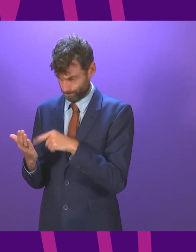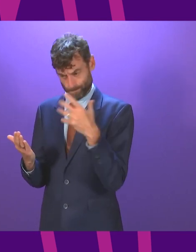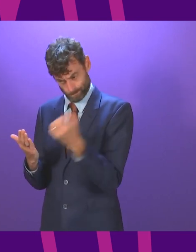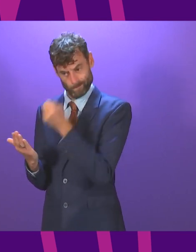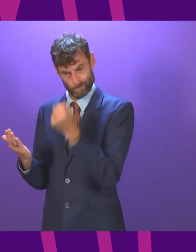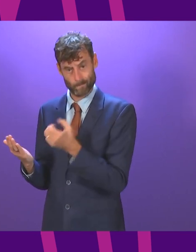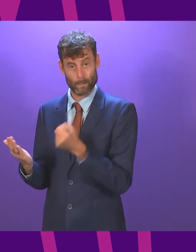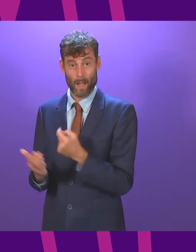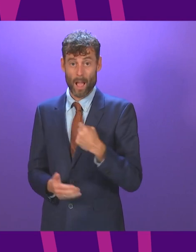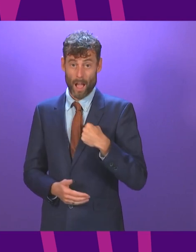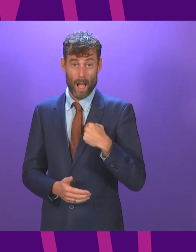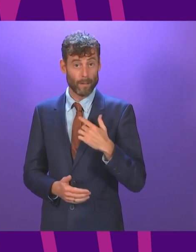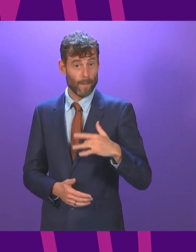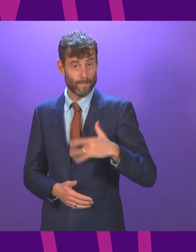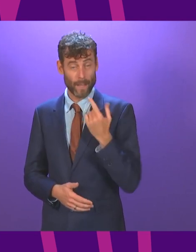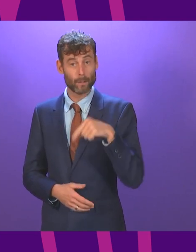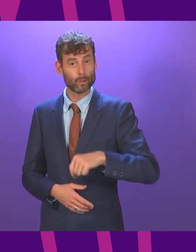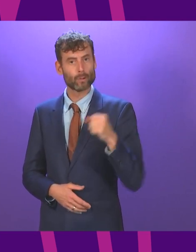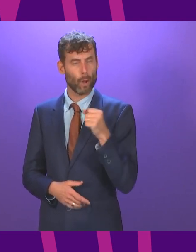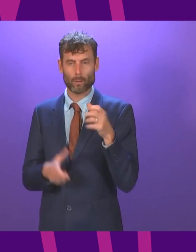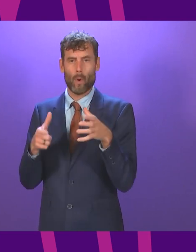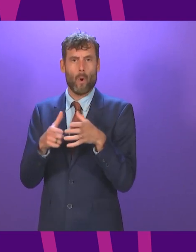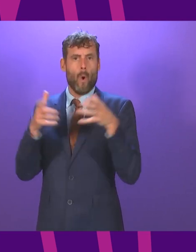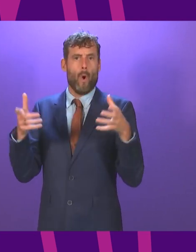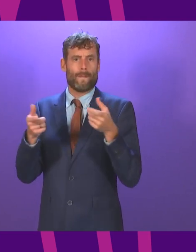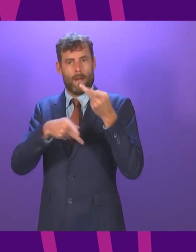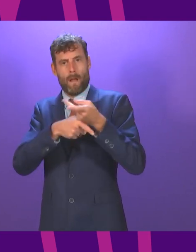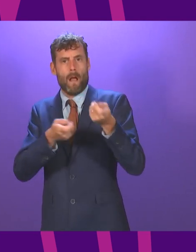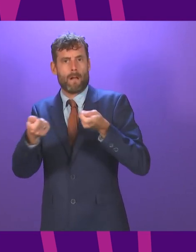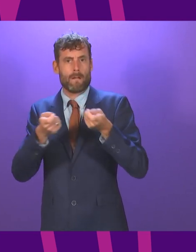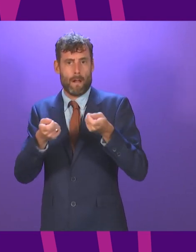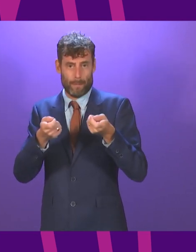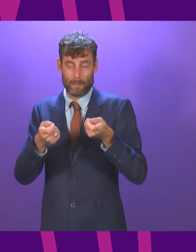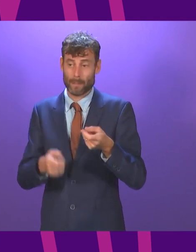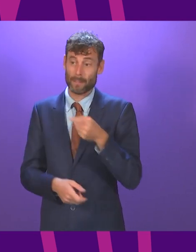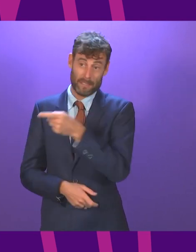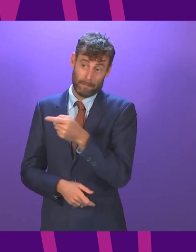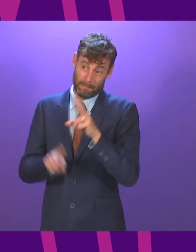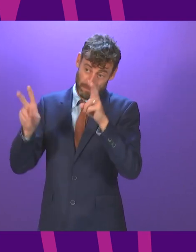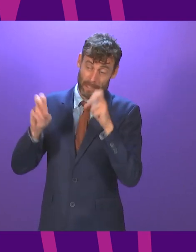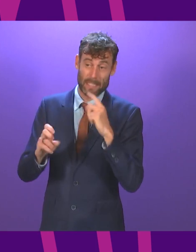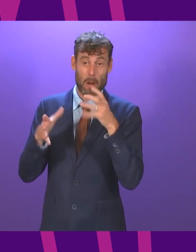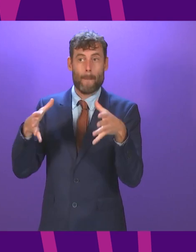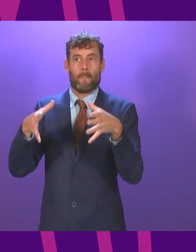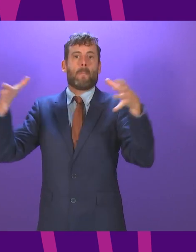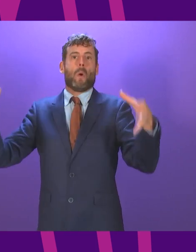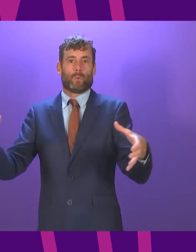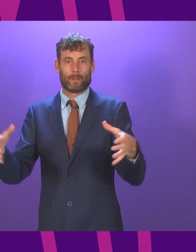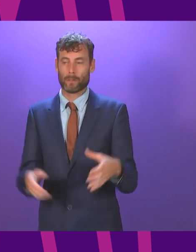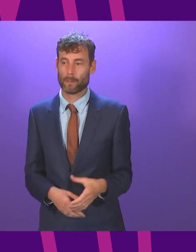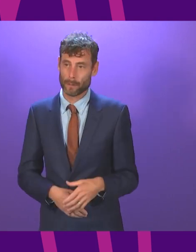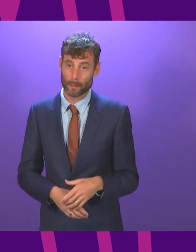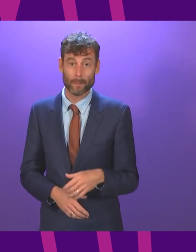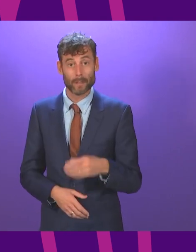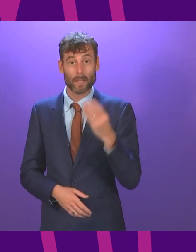overgoverned I do believe there is some to use Stephen Kerr's word bloating in the governance of Scotland some people call it the